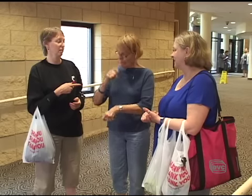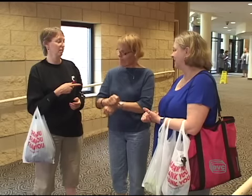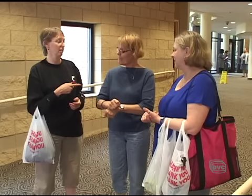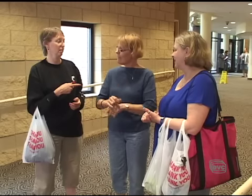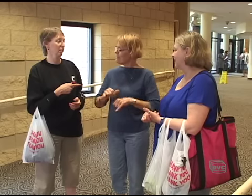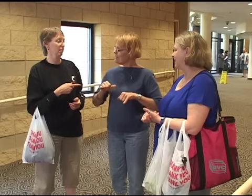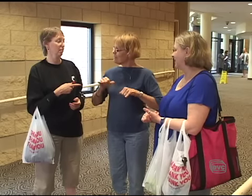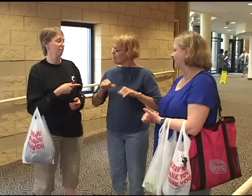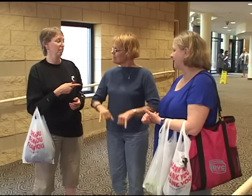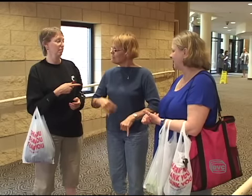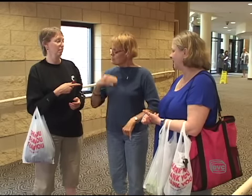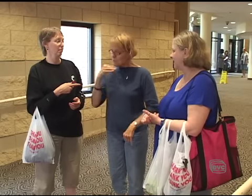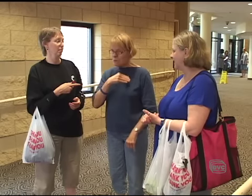It's my habit to lie.